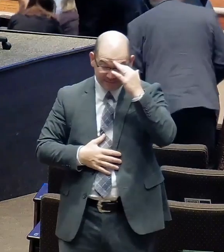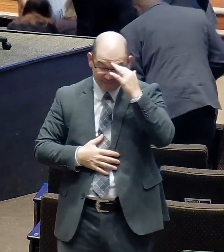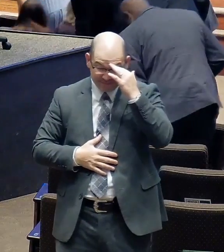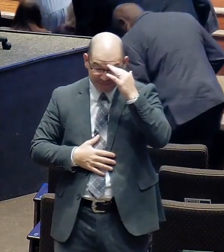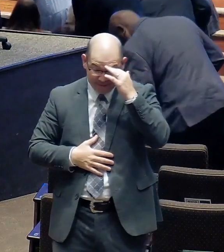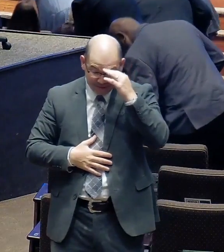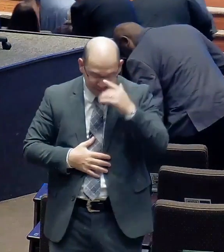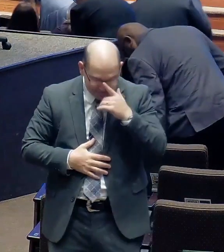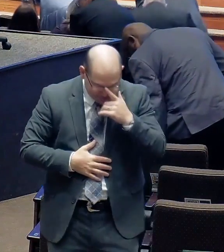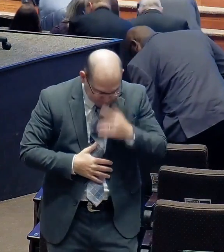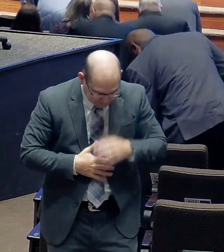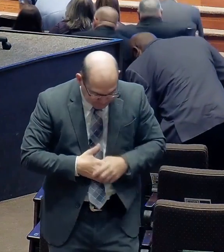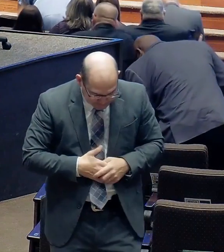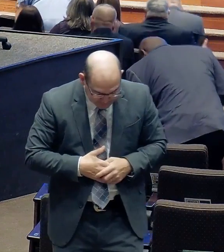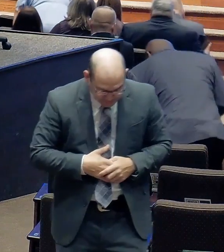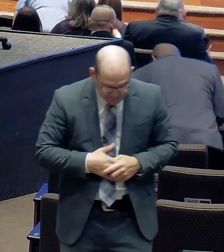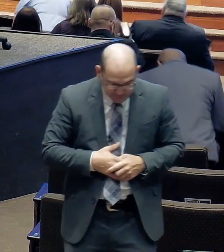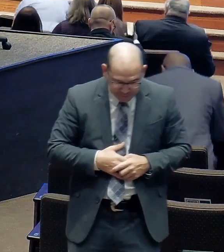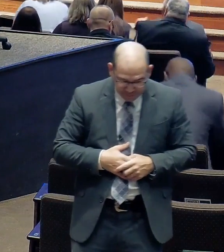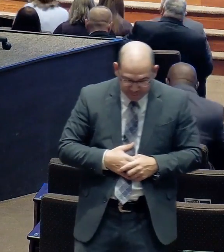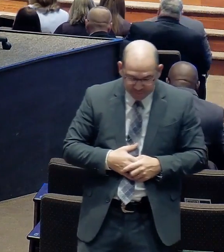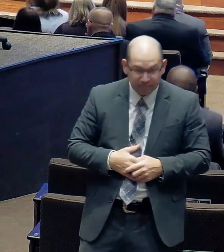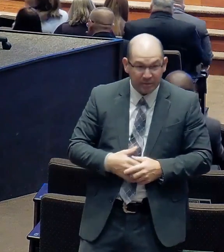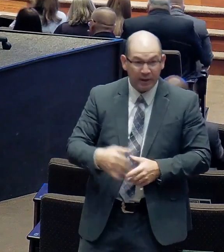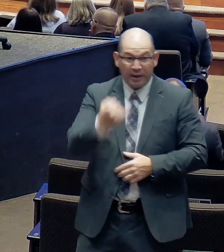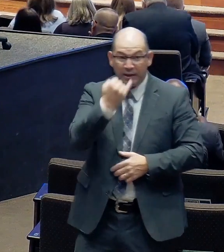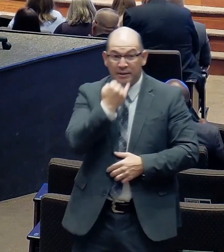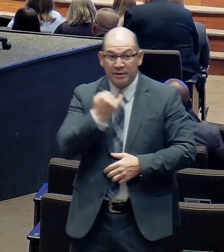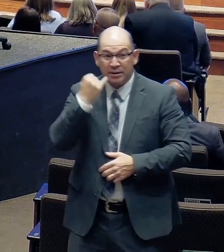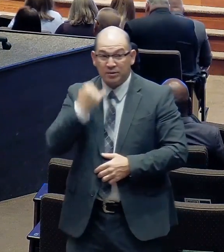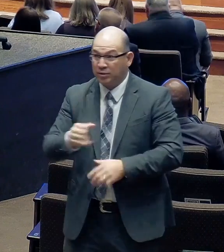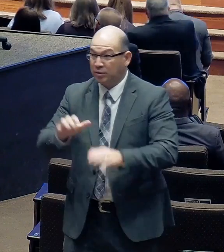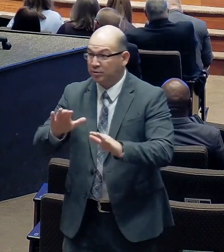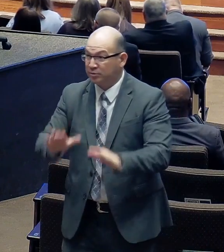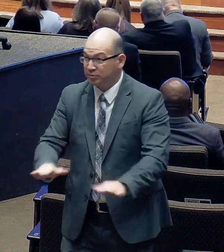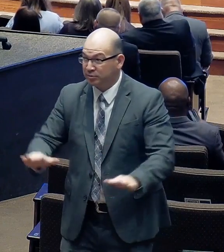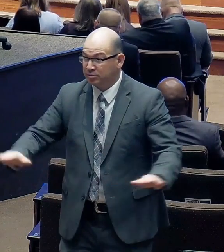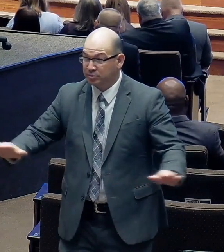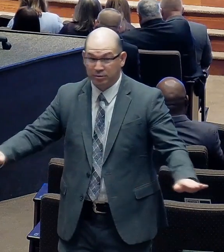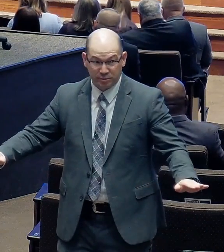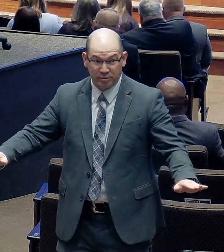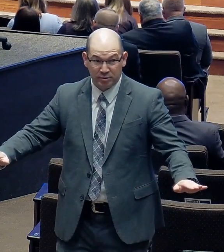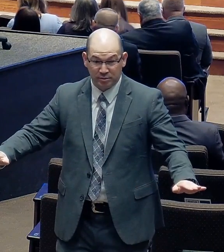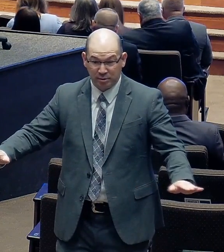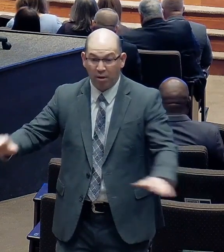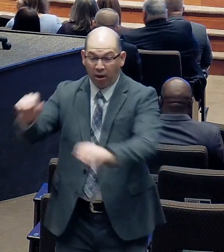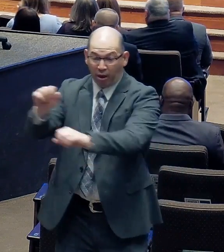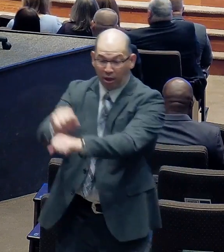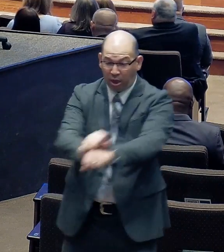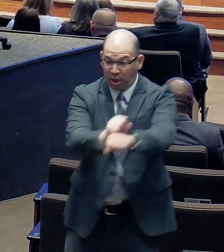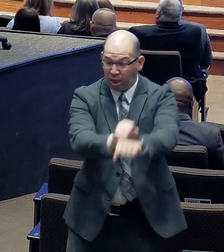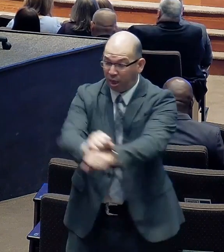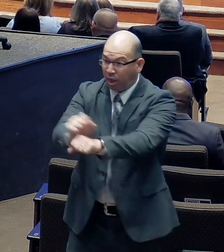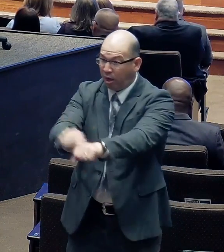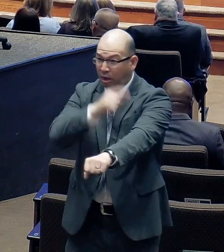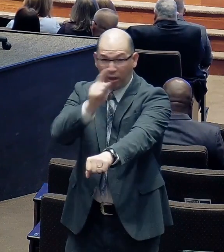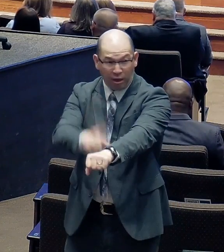The children of Israel are returning from captivity. In all probabilities, the Babylonian